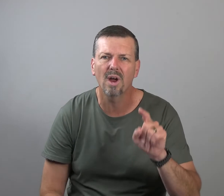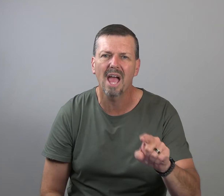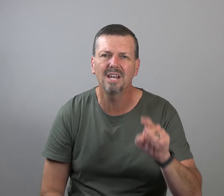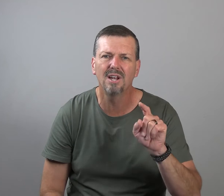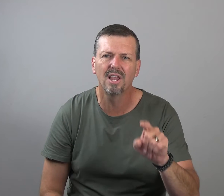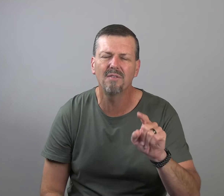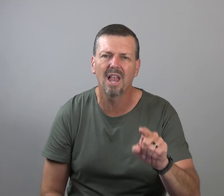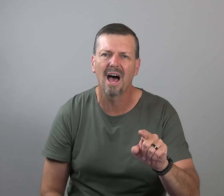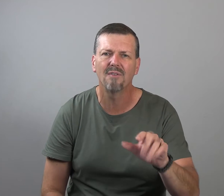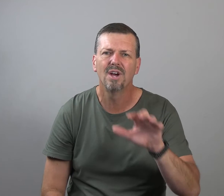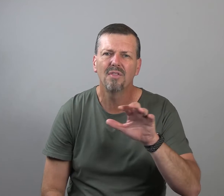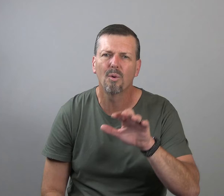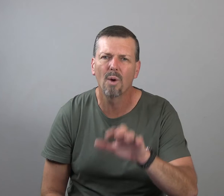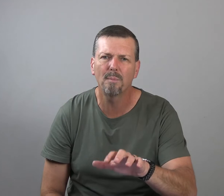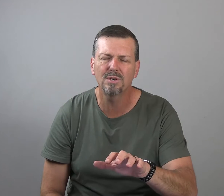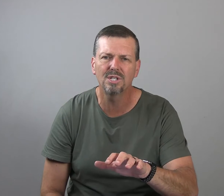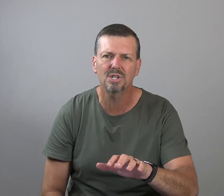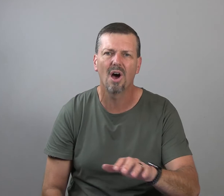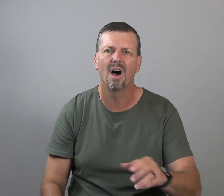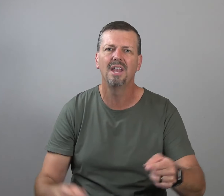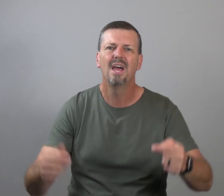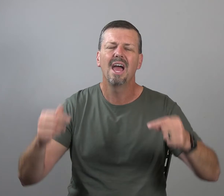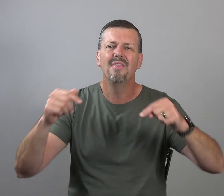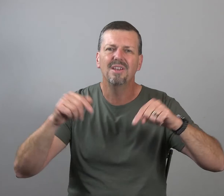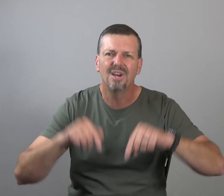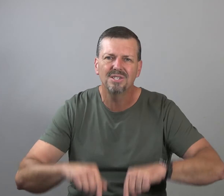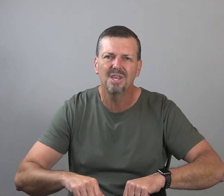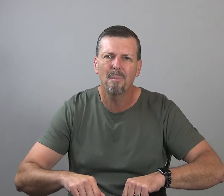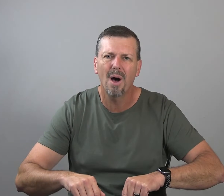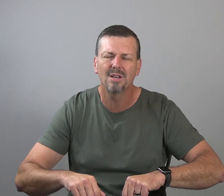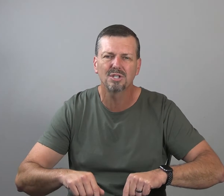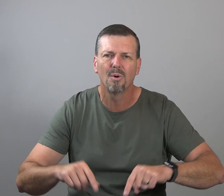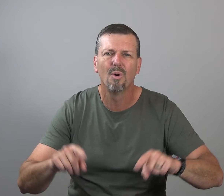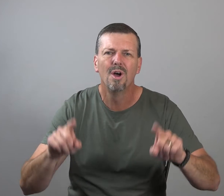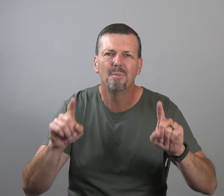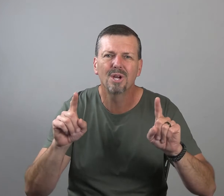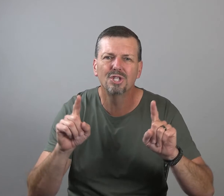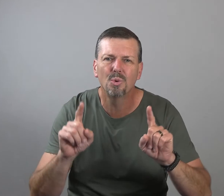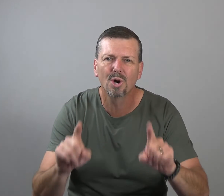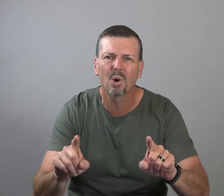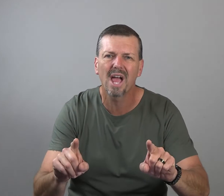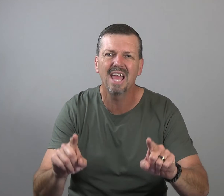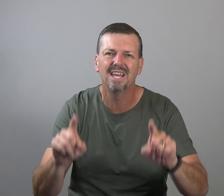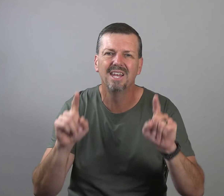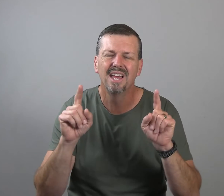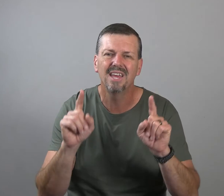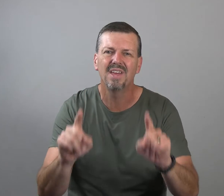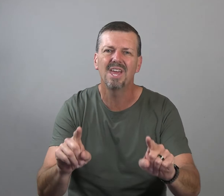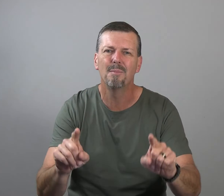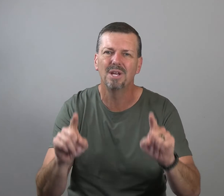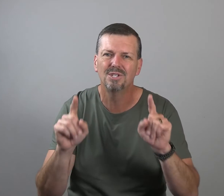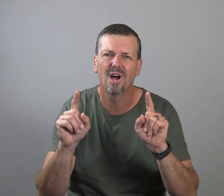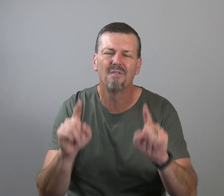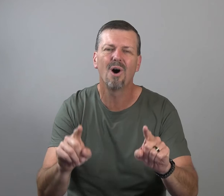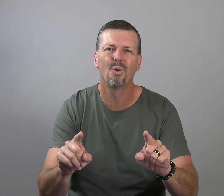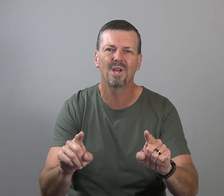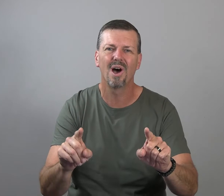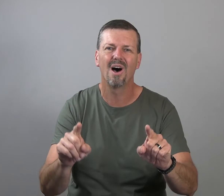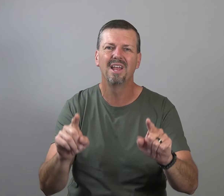created to live a life that represents God and that does the impossible because you were created in the image of a holy God.